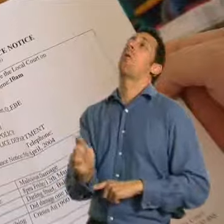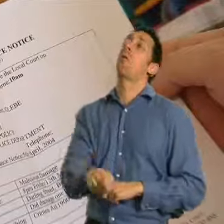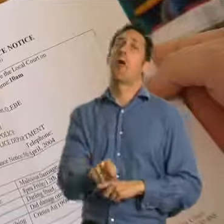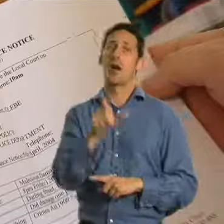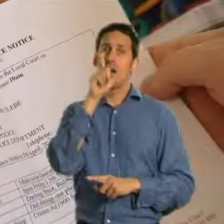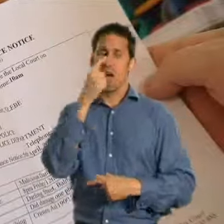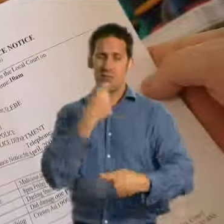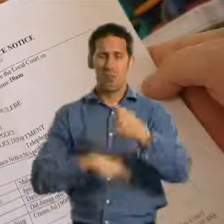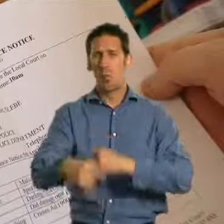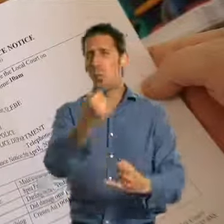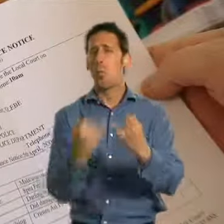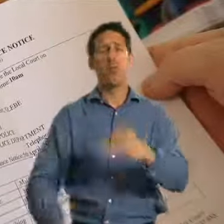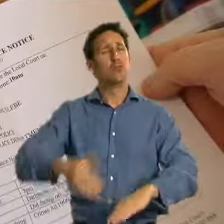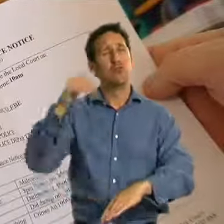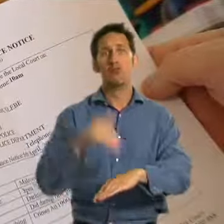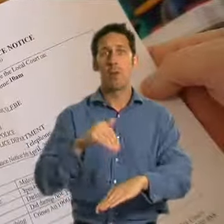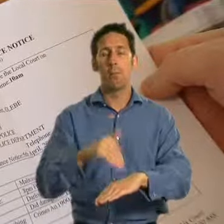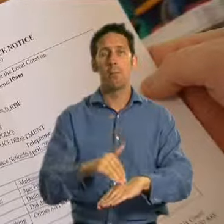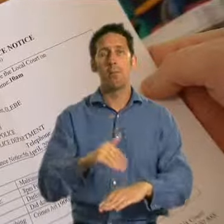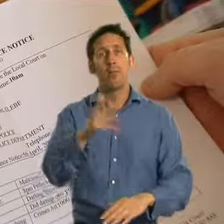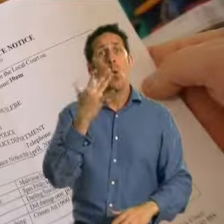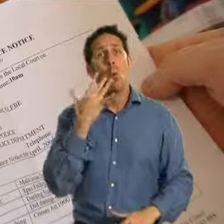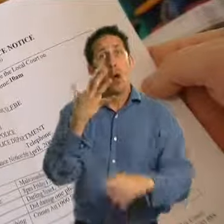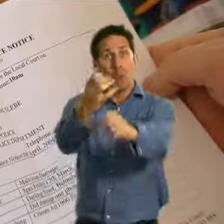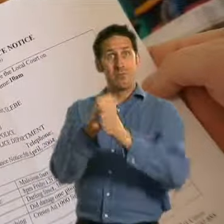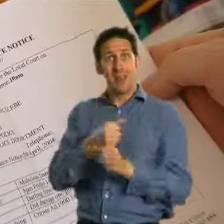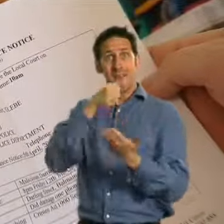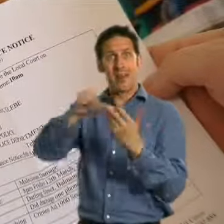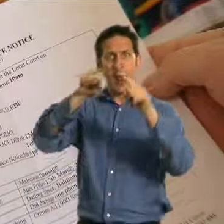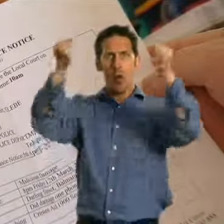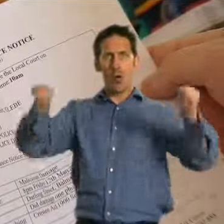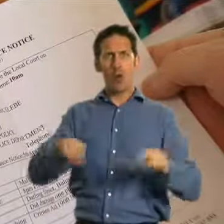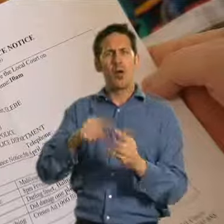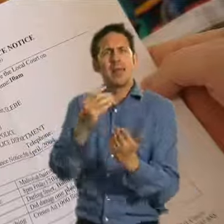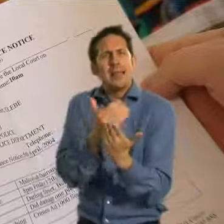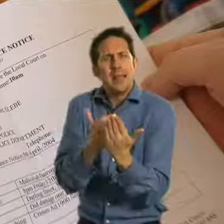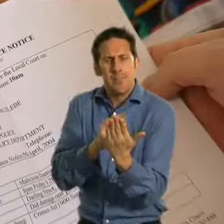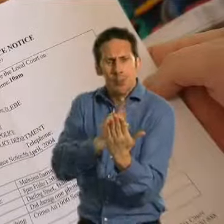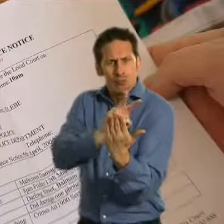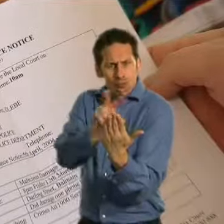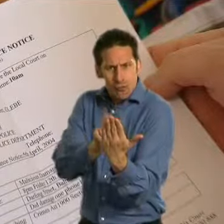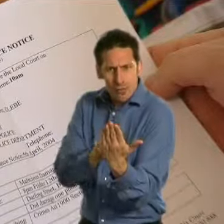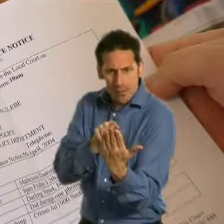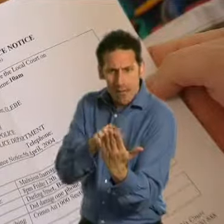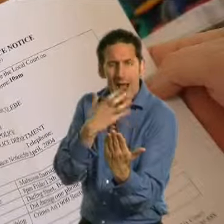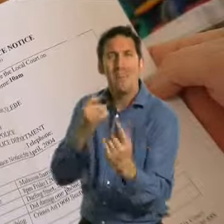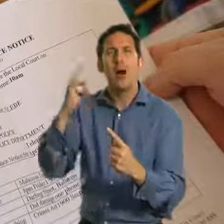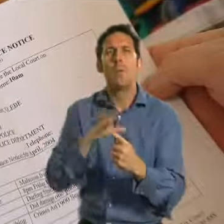The important thing about that letter is that it will have the date and address of the court you need to go to.